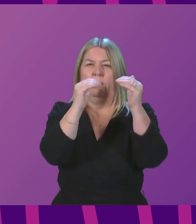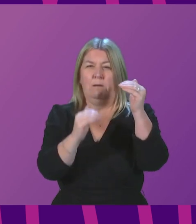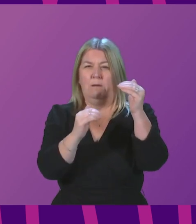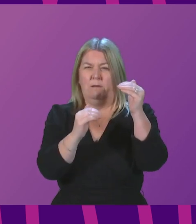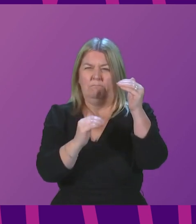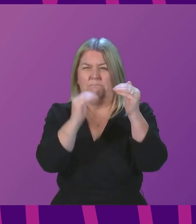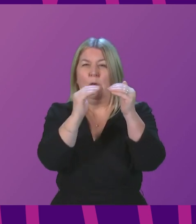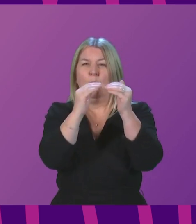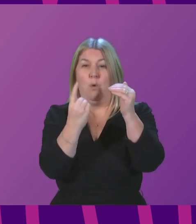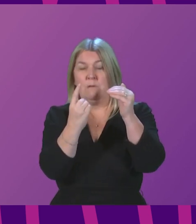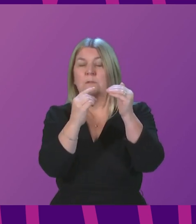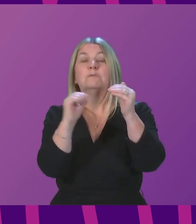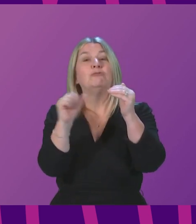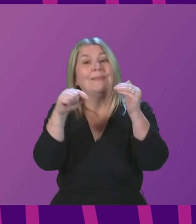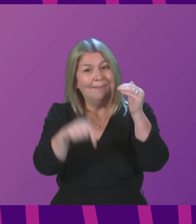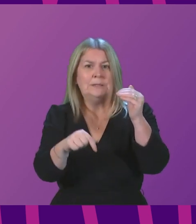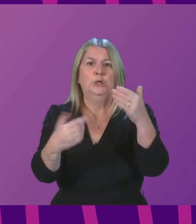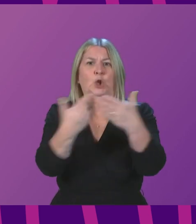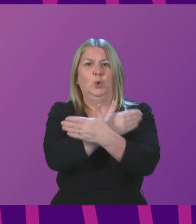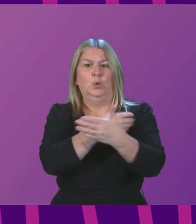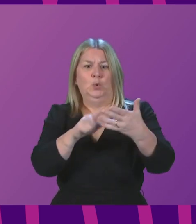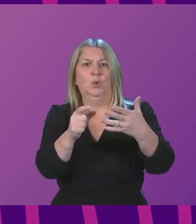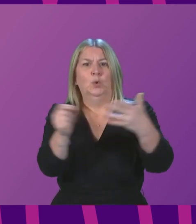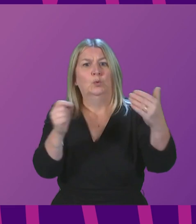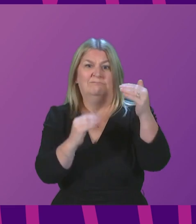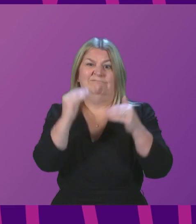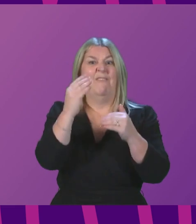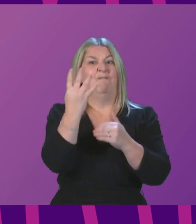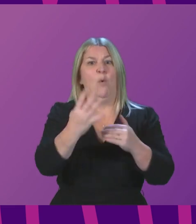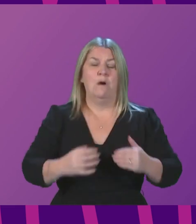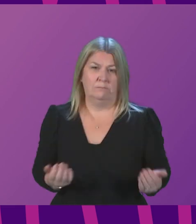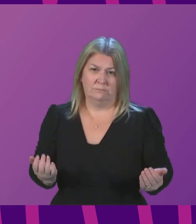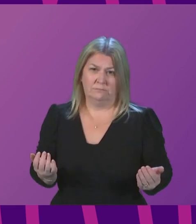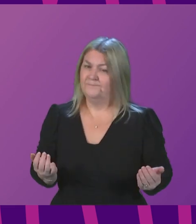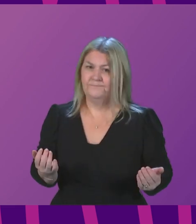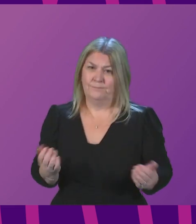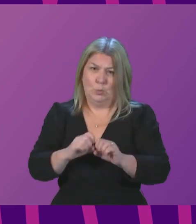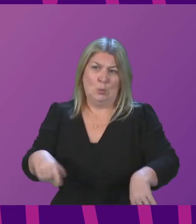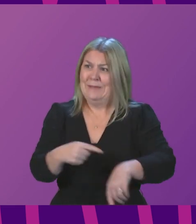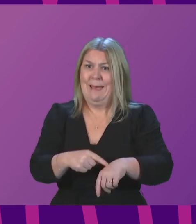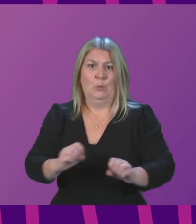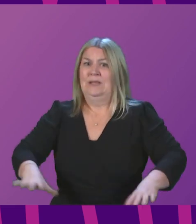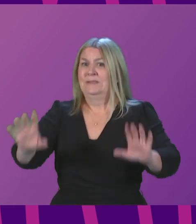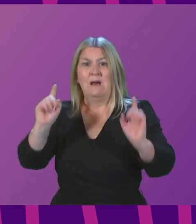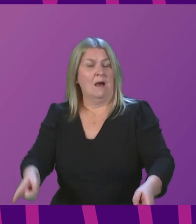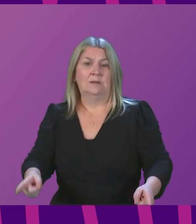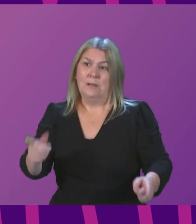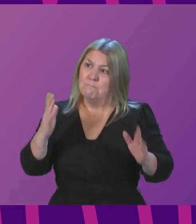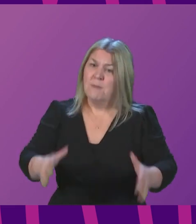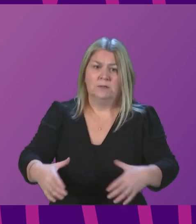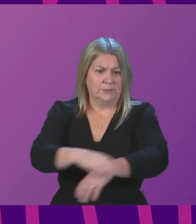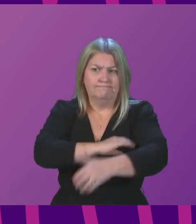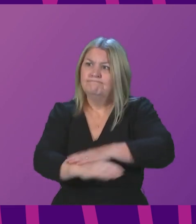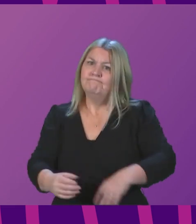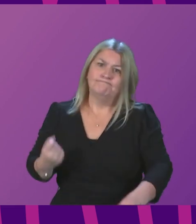We do not have time to waste. We don't have time to waste on vaccination, but we don't have time to waste on putting in place the